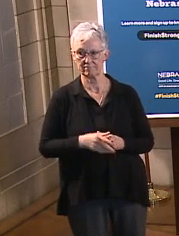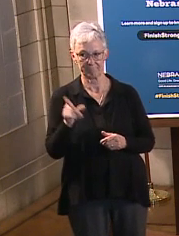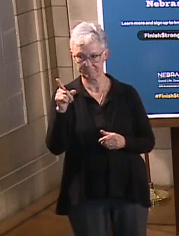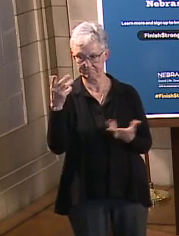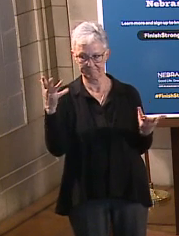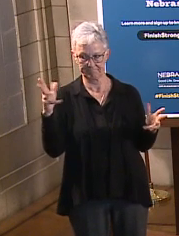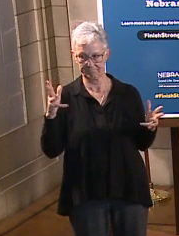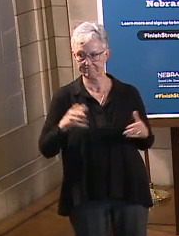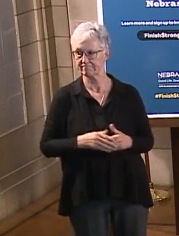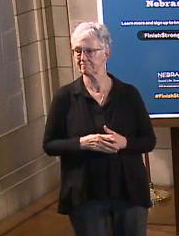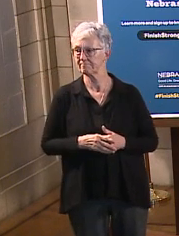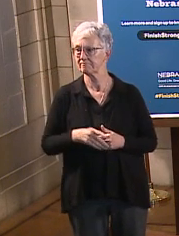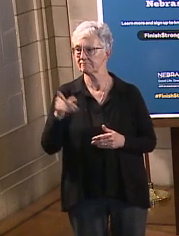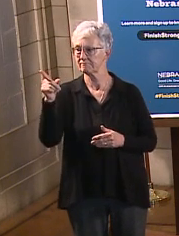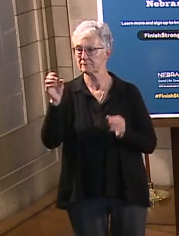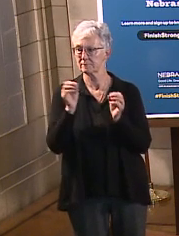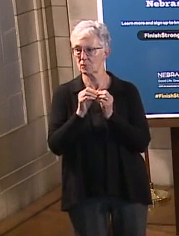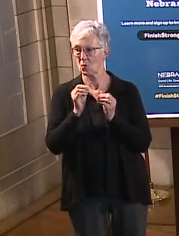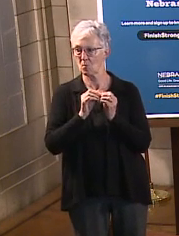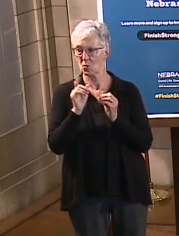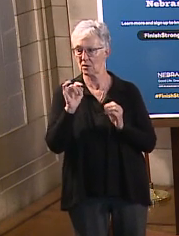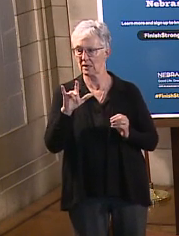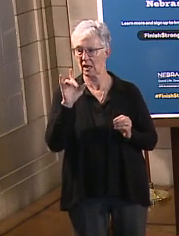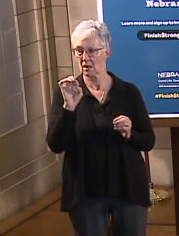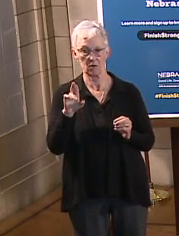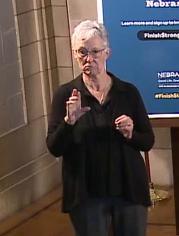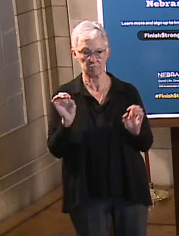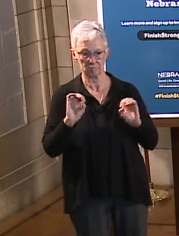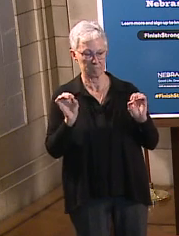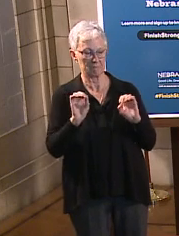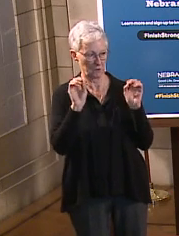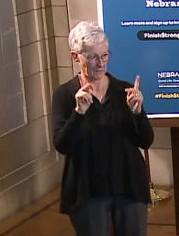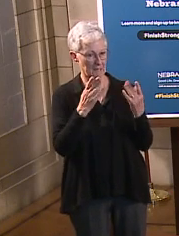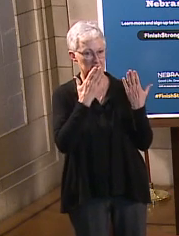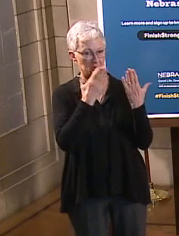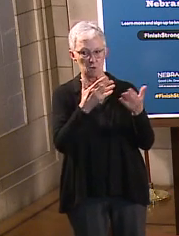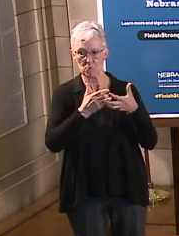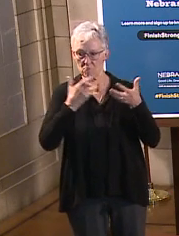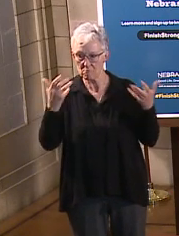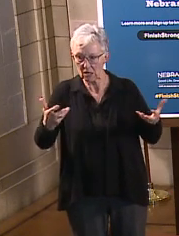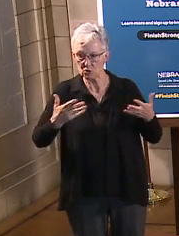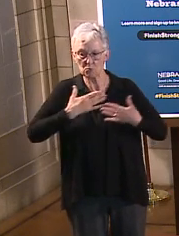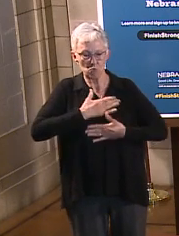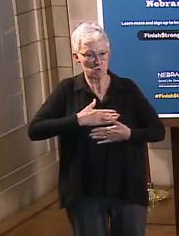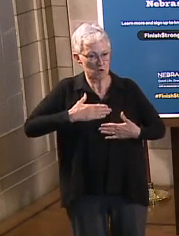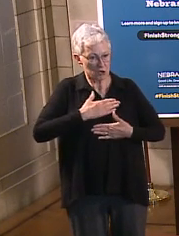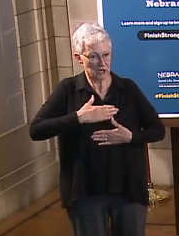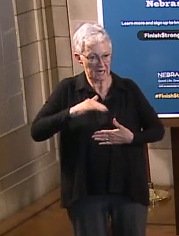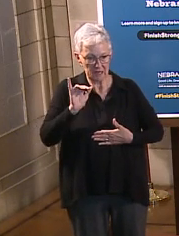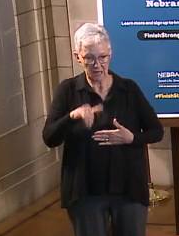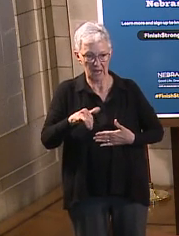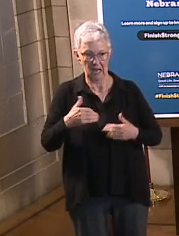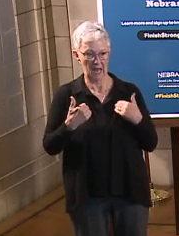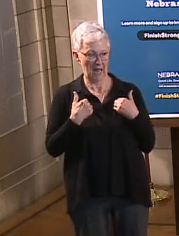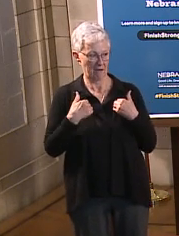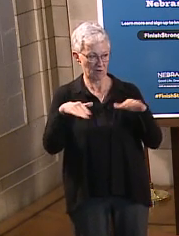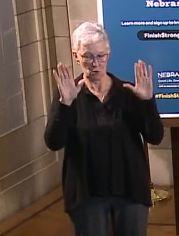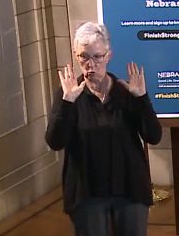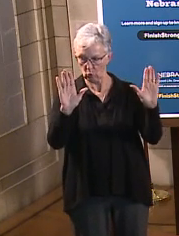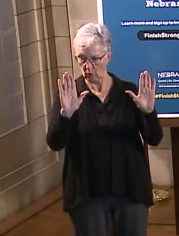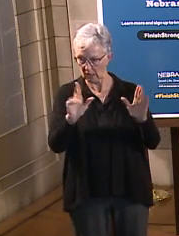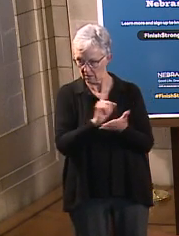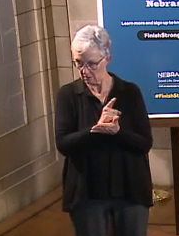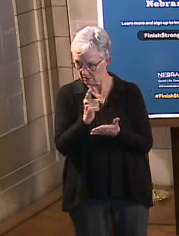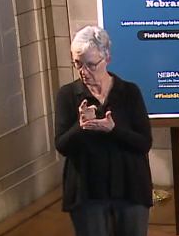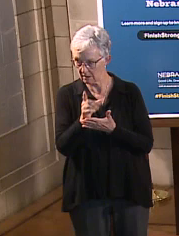All right, Taylor, you got anything else? All right, folks, thank you very much. Appreciate it. Again, I hope everybody has a great week, but please continue to